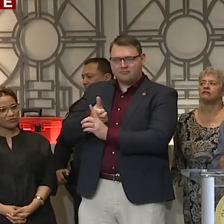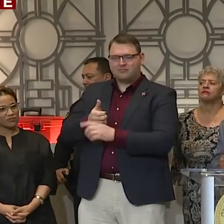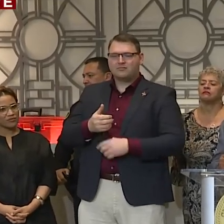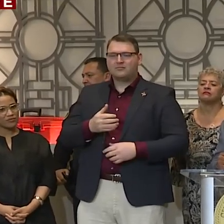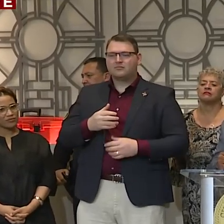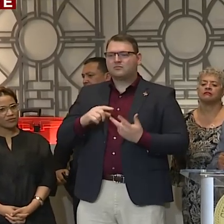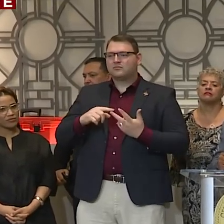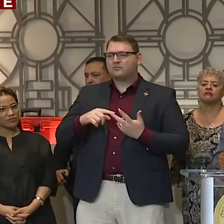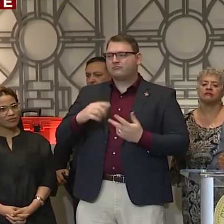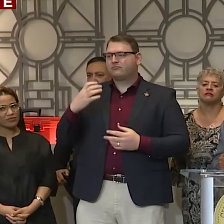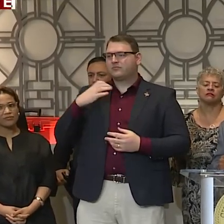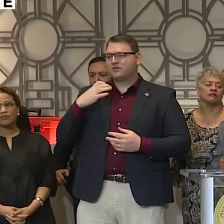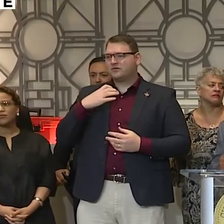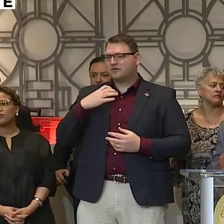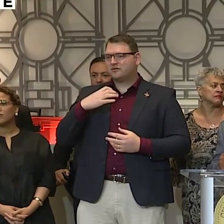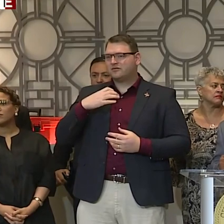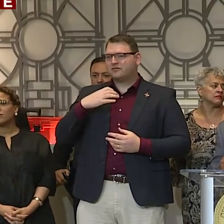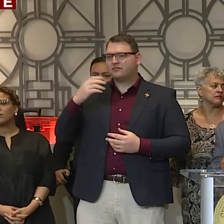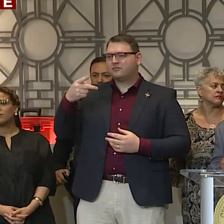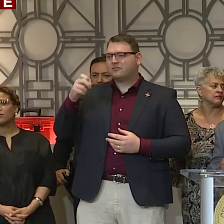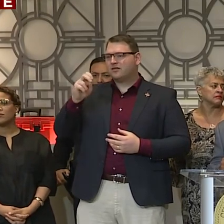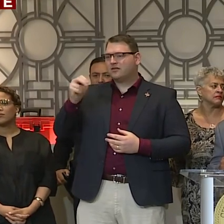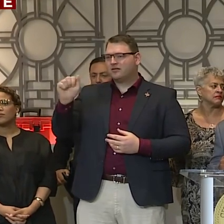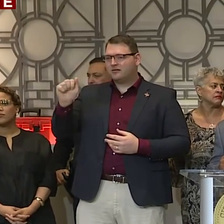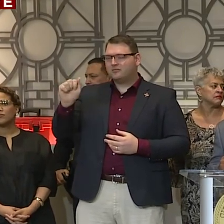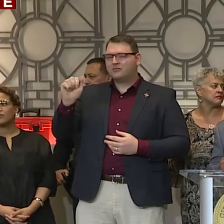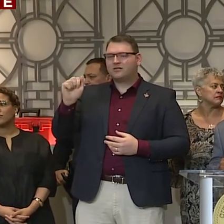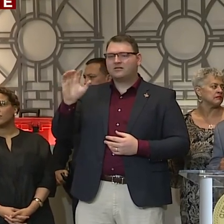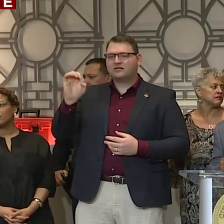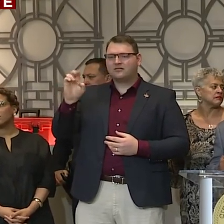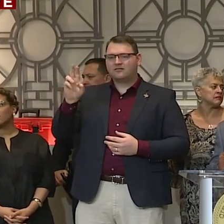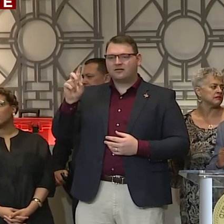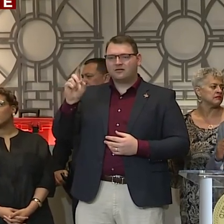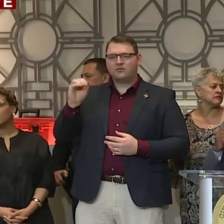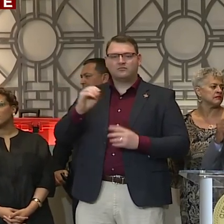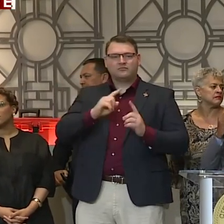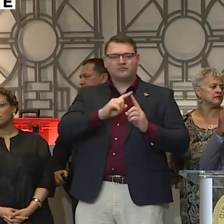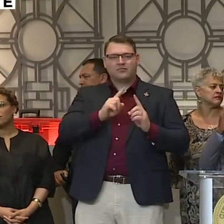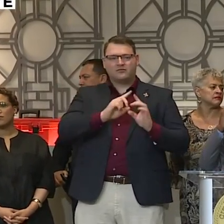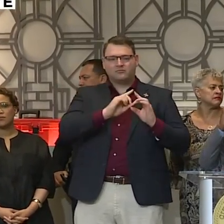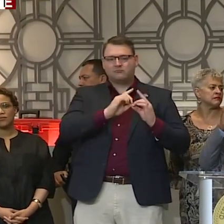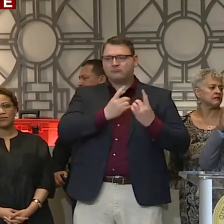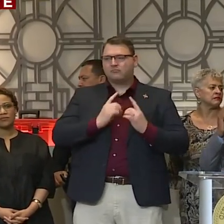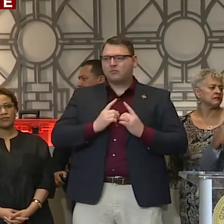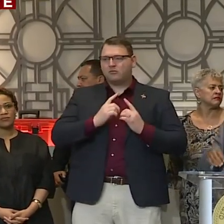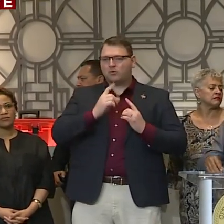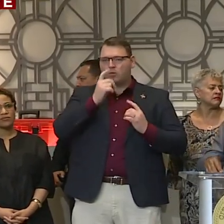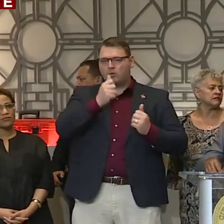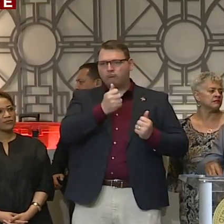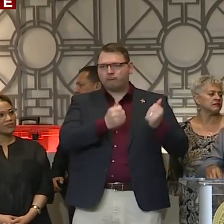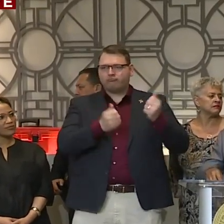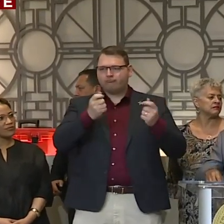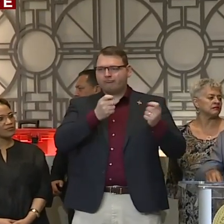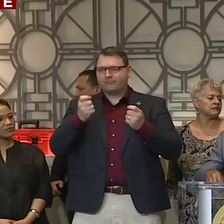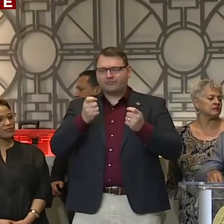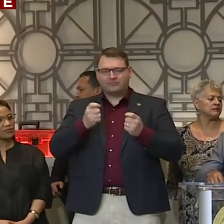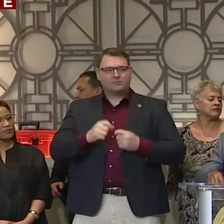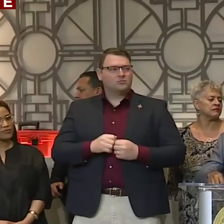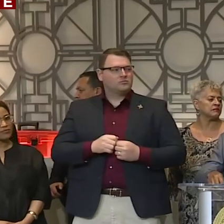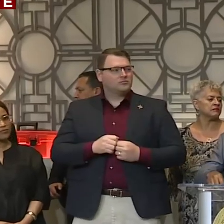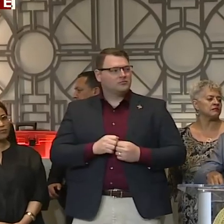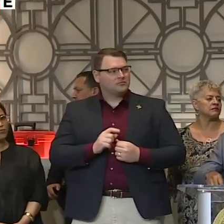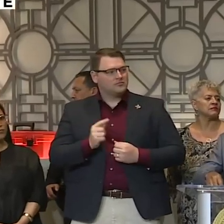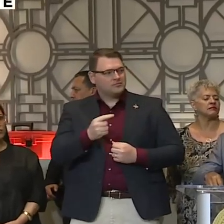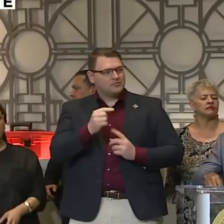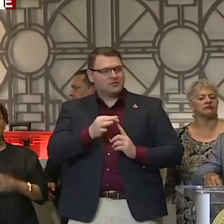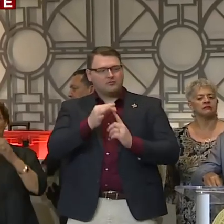Chief Pena, Chief Osso Bader, a number of department heads, Susan Christian. A special events. And then a number of our city council members,